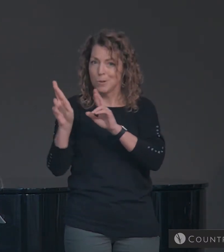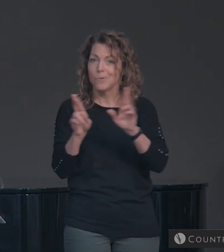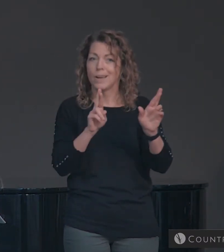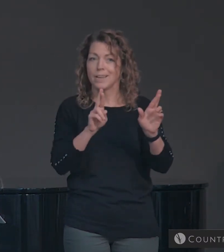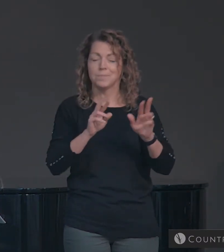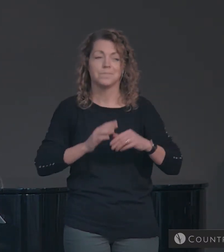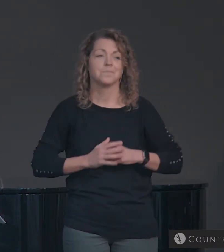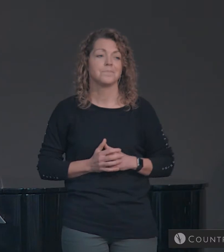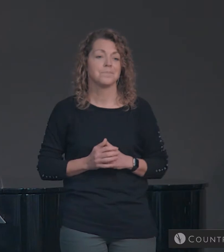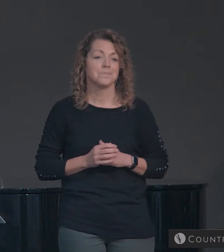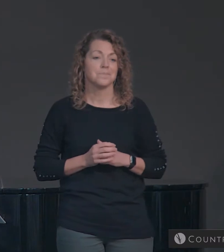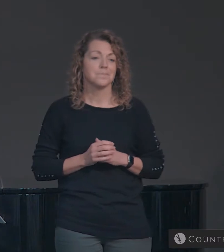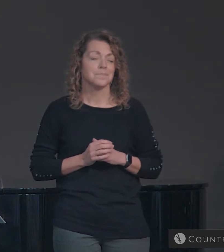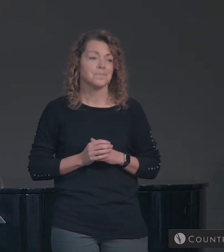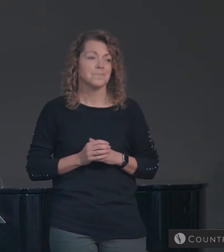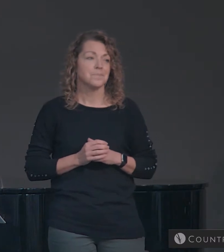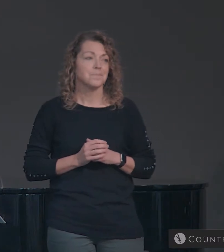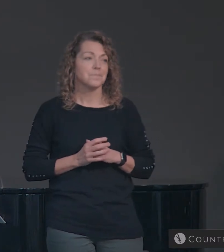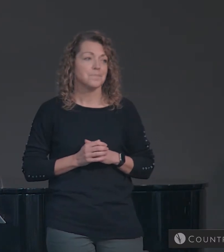for that